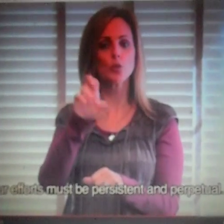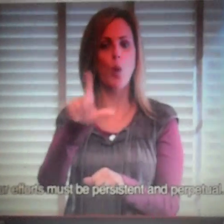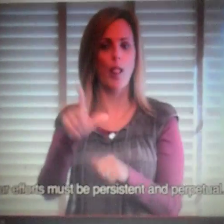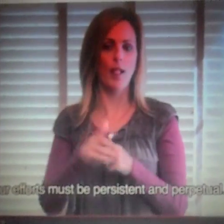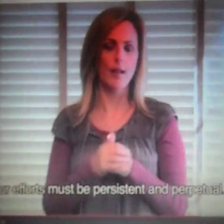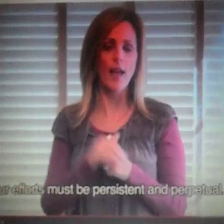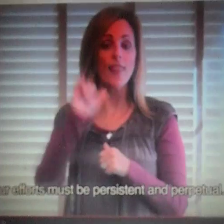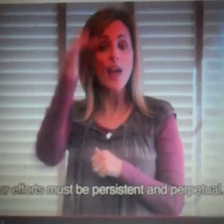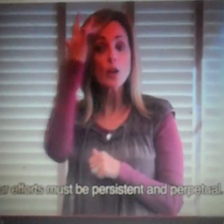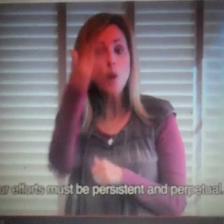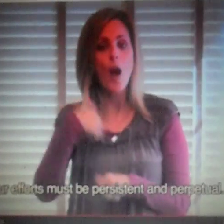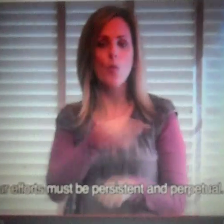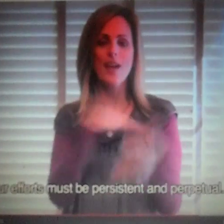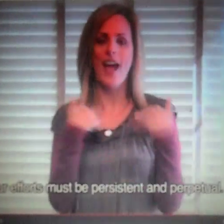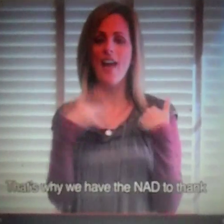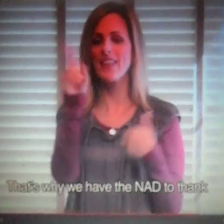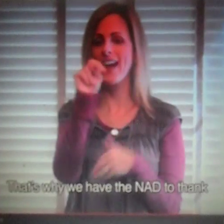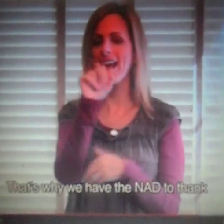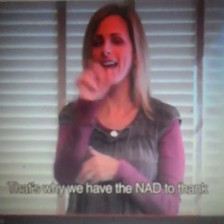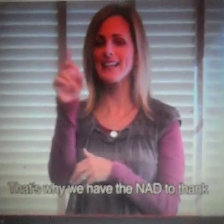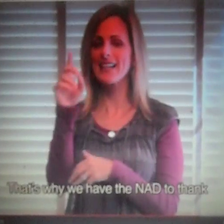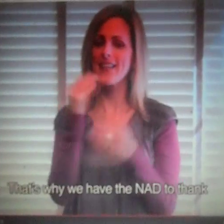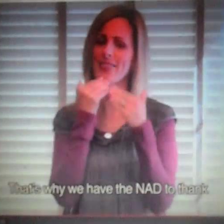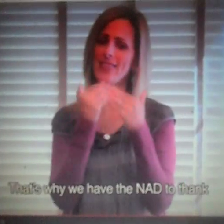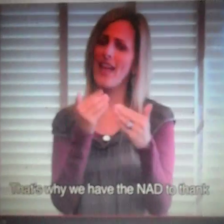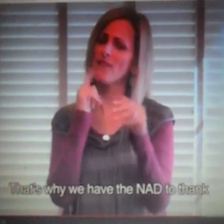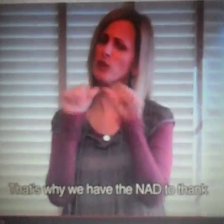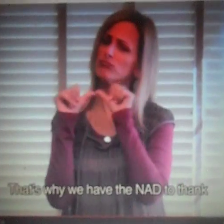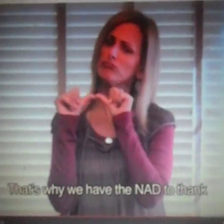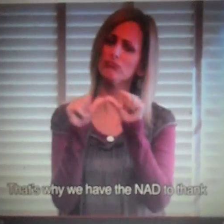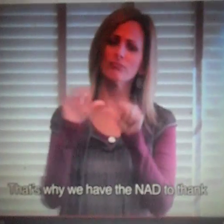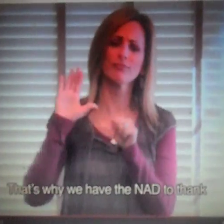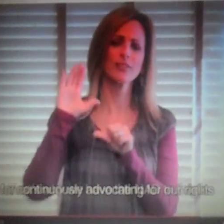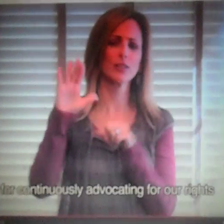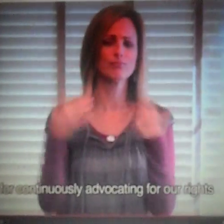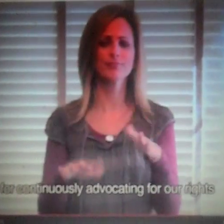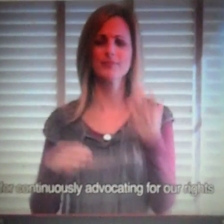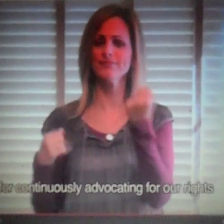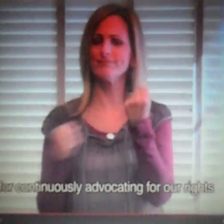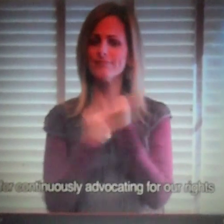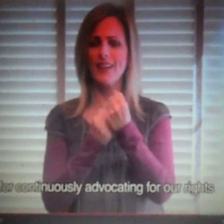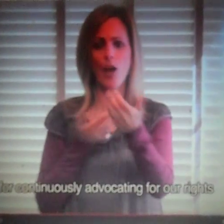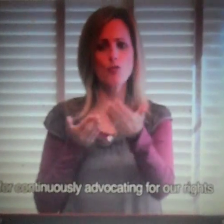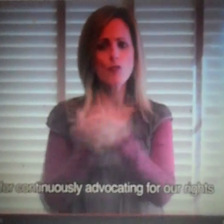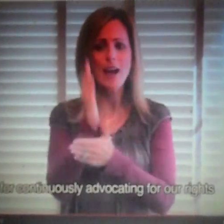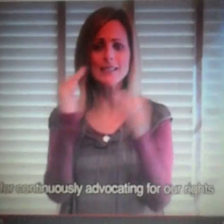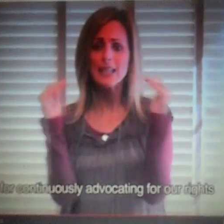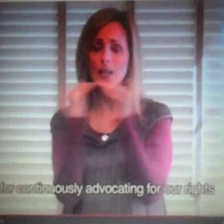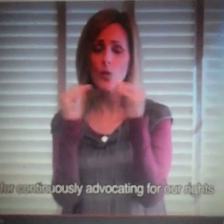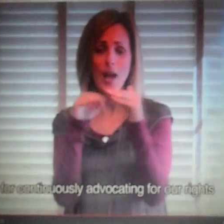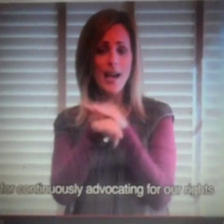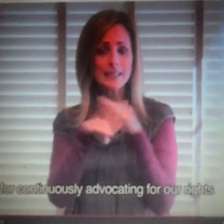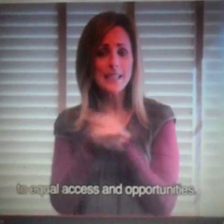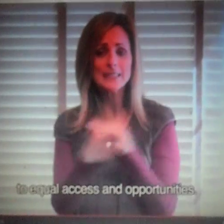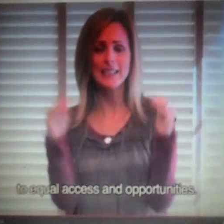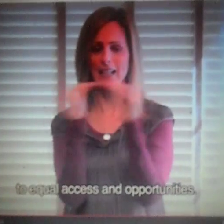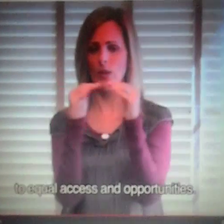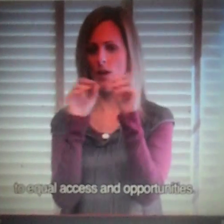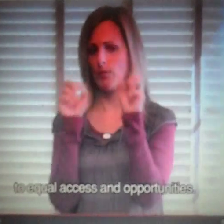and perpetual. That's why we have the NAD to thank for continuously advocating for our rights to equal access